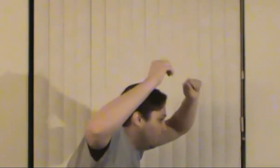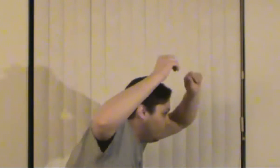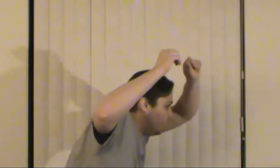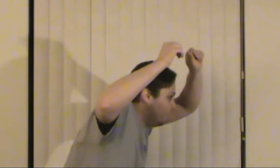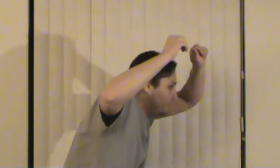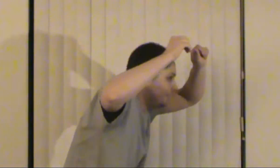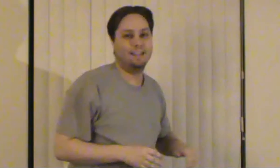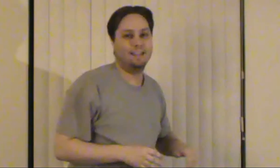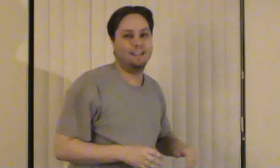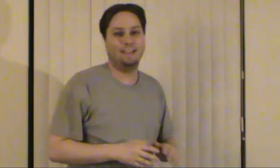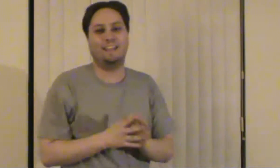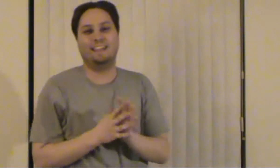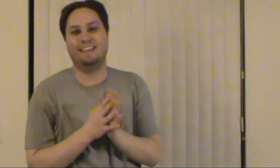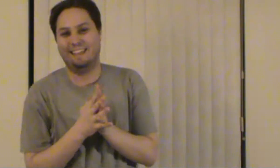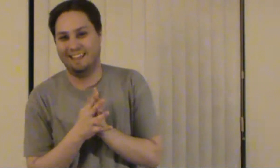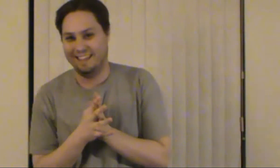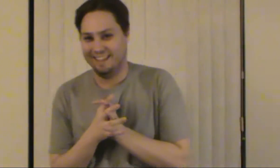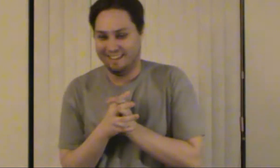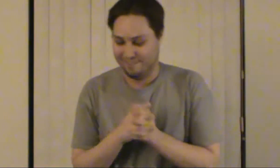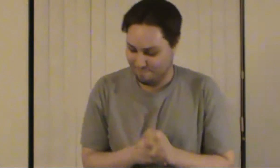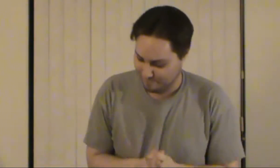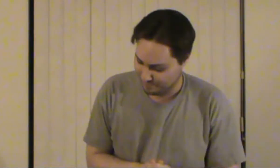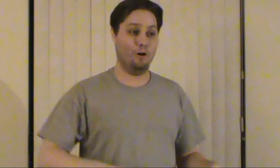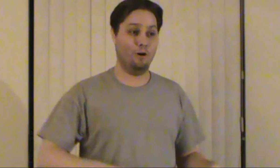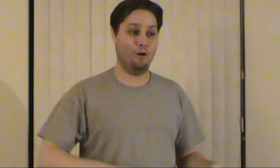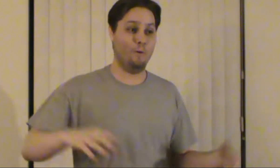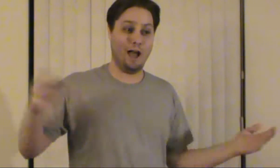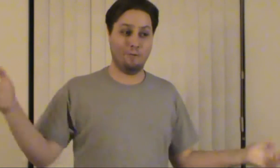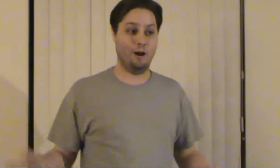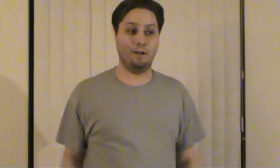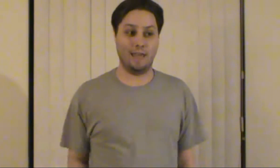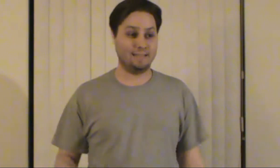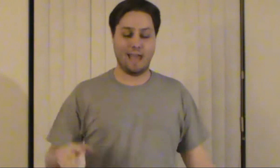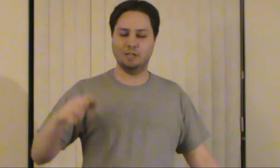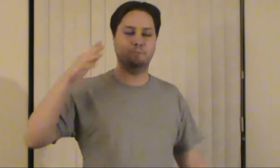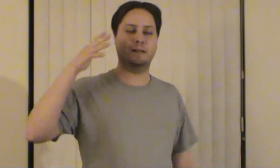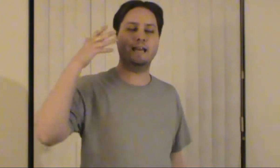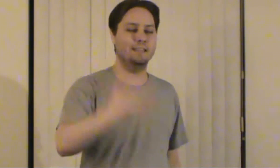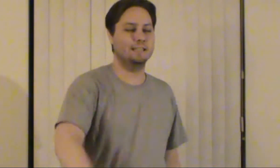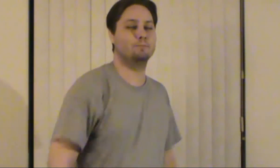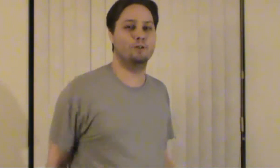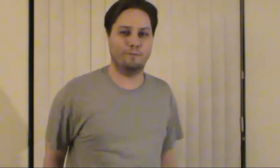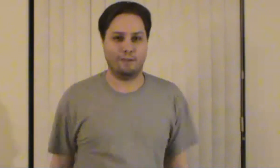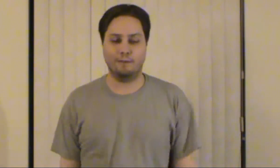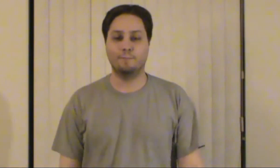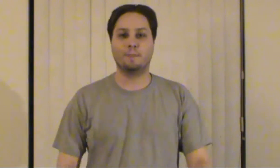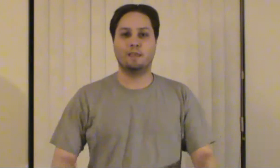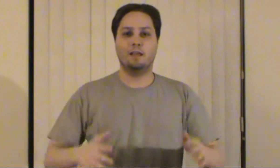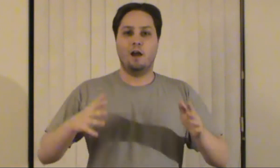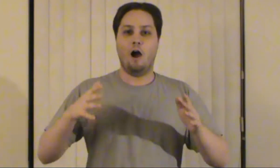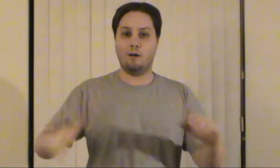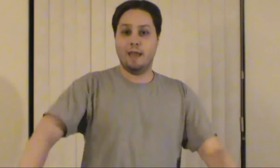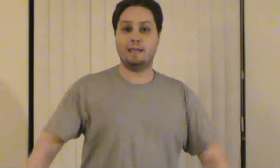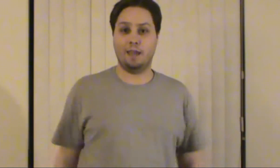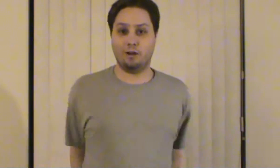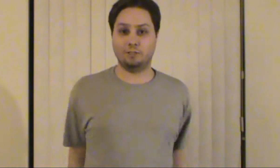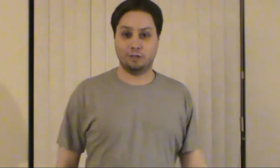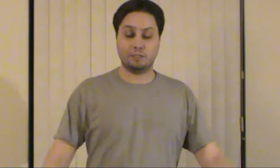don't know why I went on that tangent but in this movie our main characters